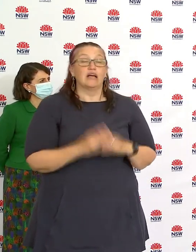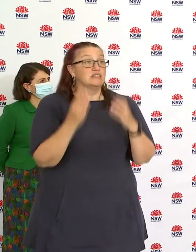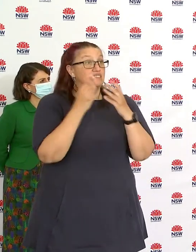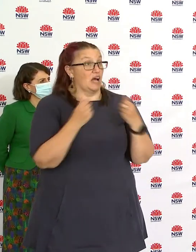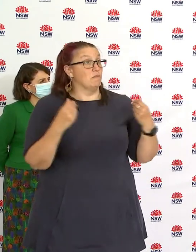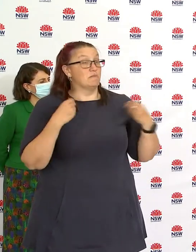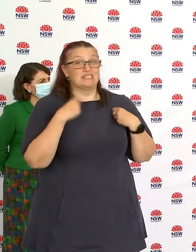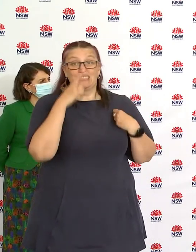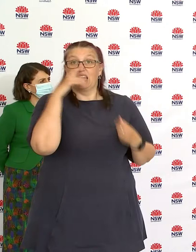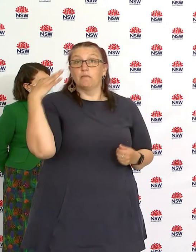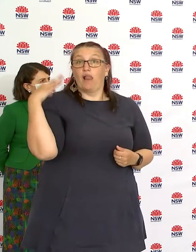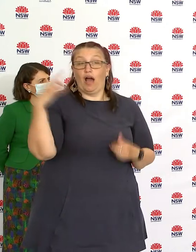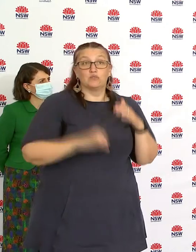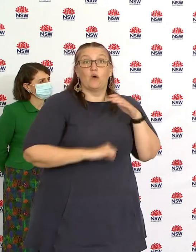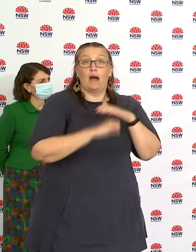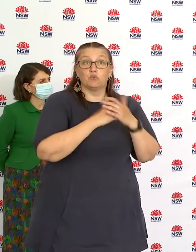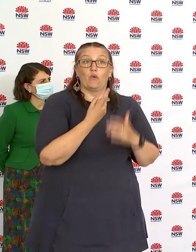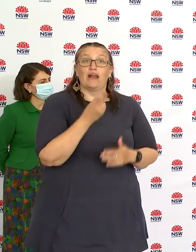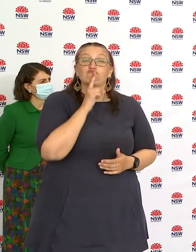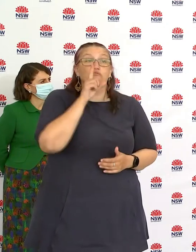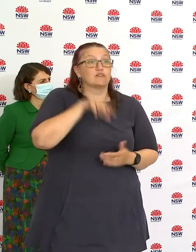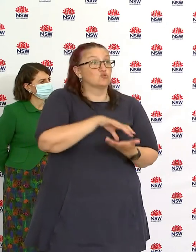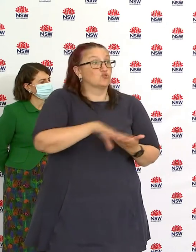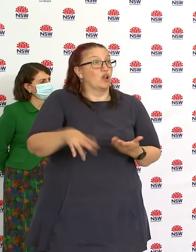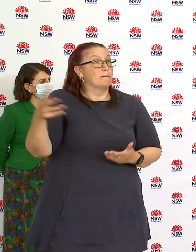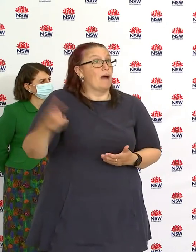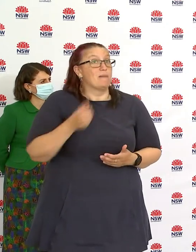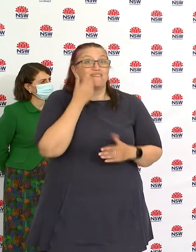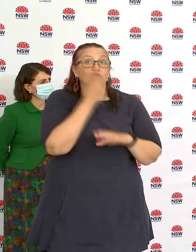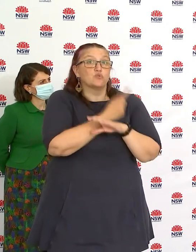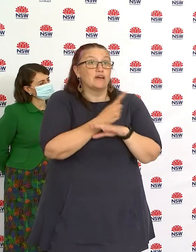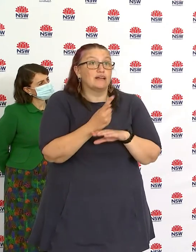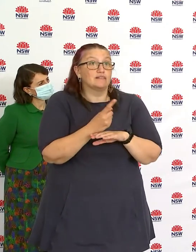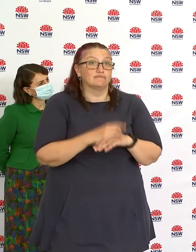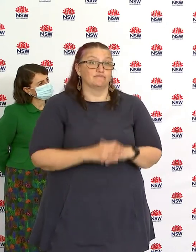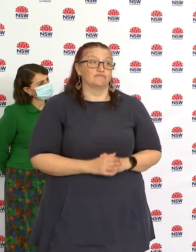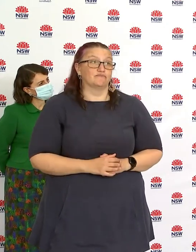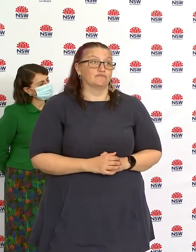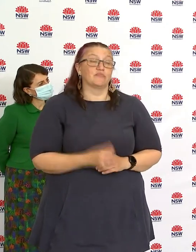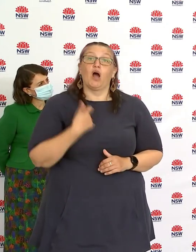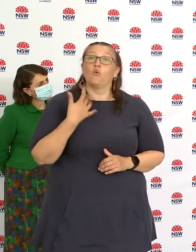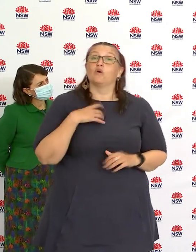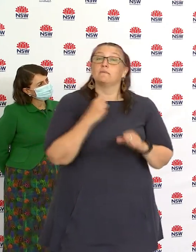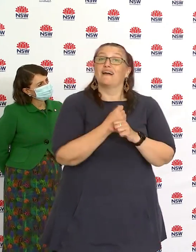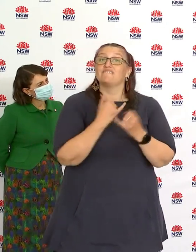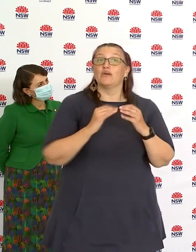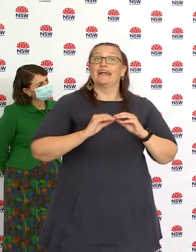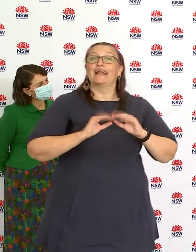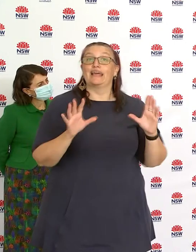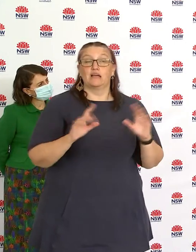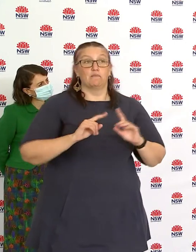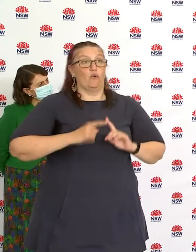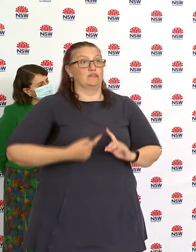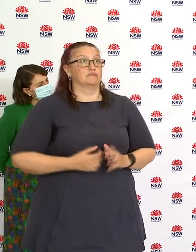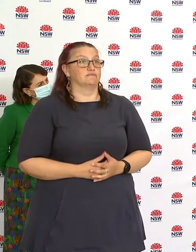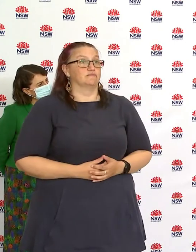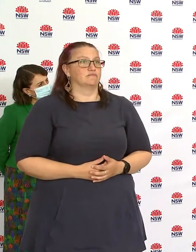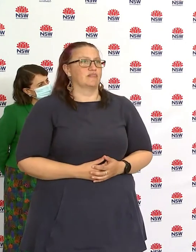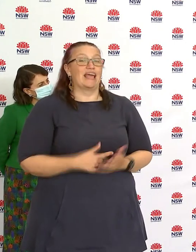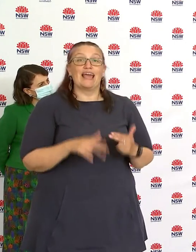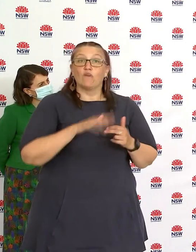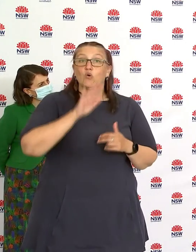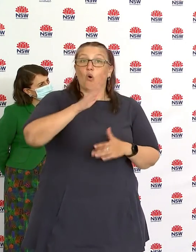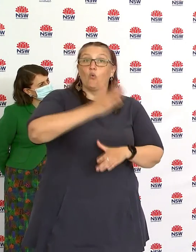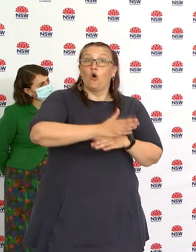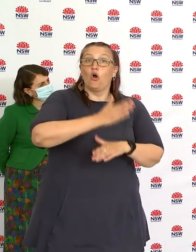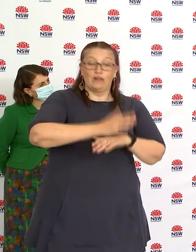available to help get them through this difficult time and i just want to make this point as well which i didn't make earlier and that is for all individuals who've had their hours reduced